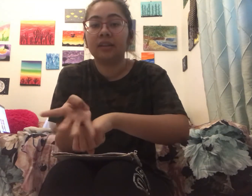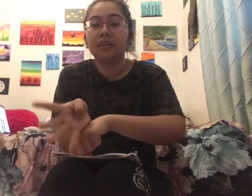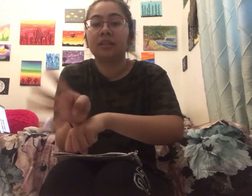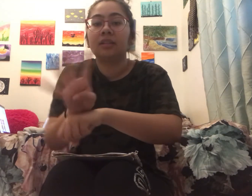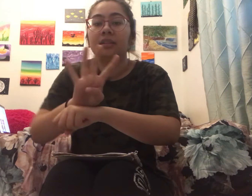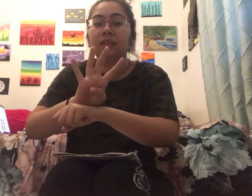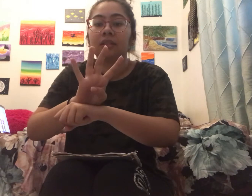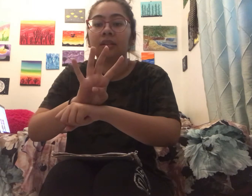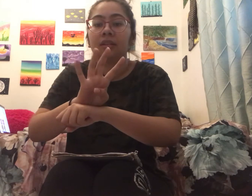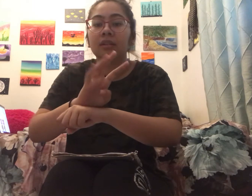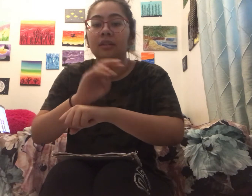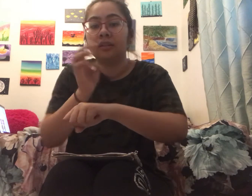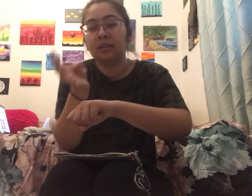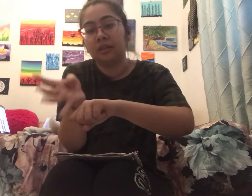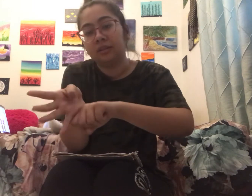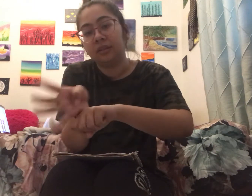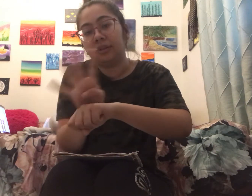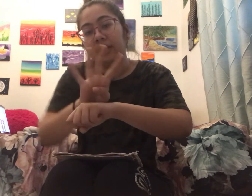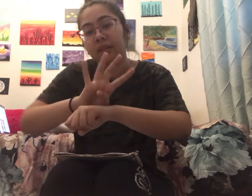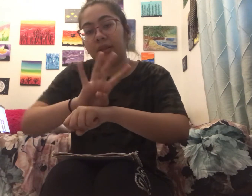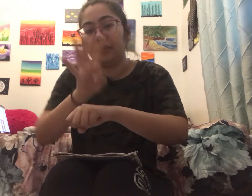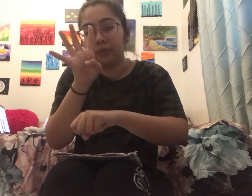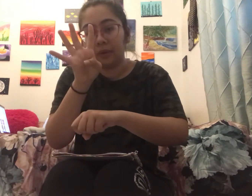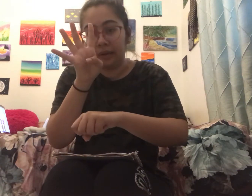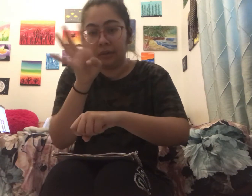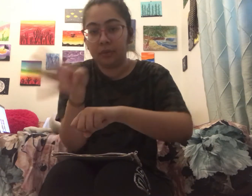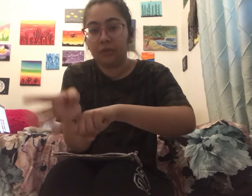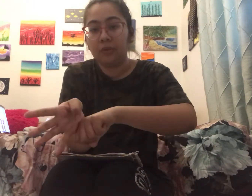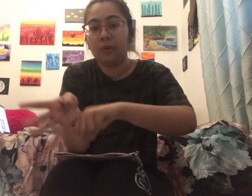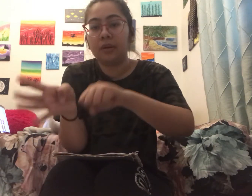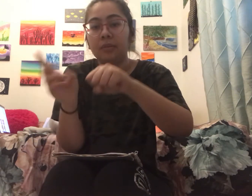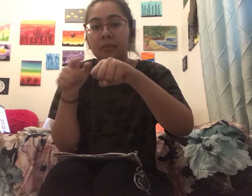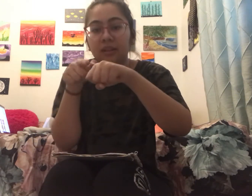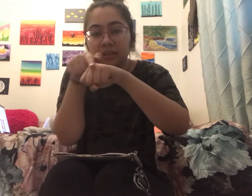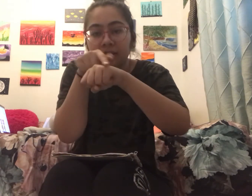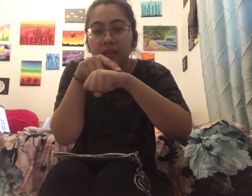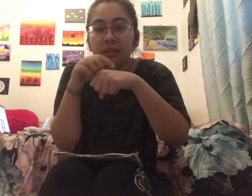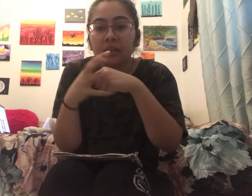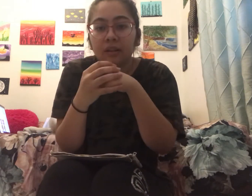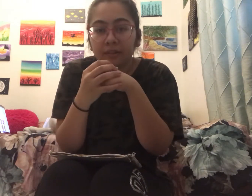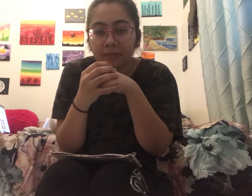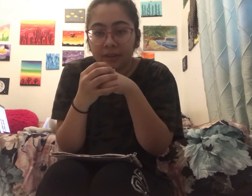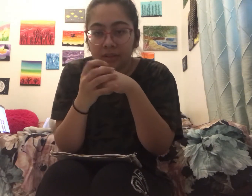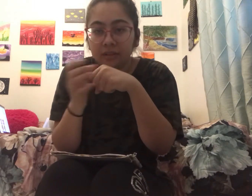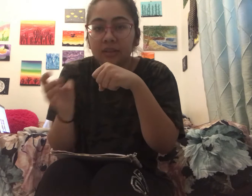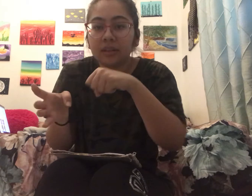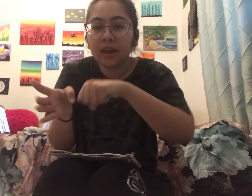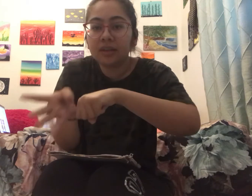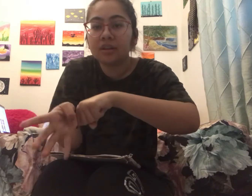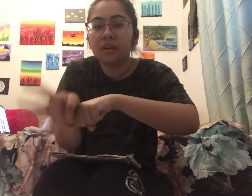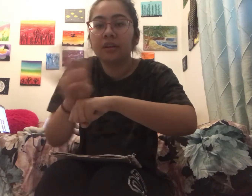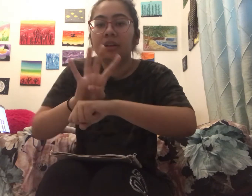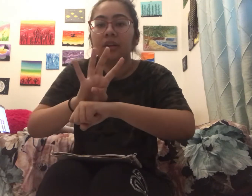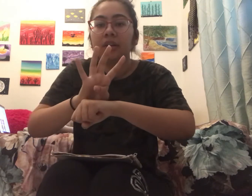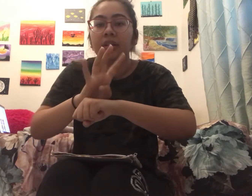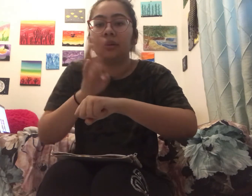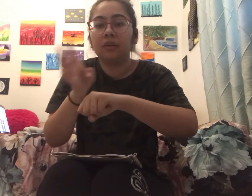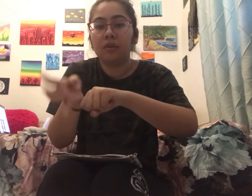it's so you take the number four this is your fist is the hedgehog you go